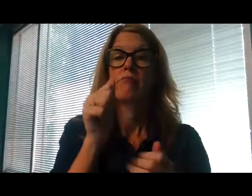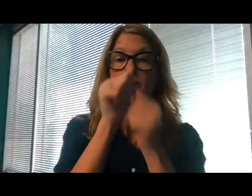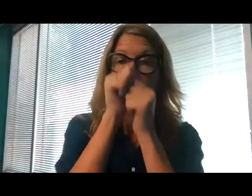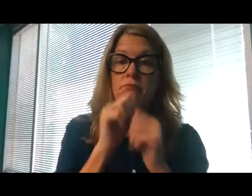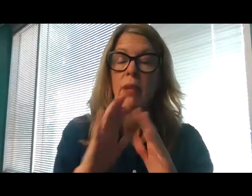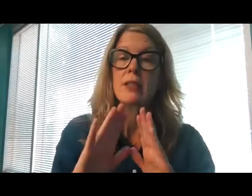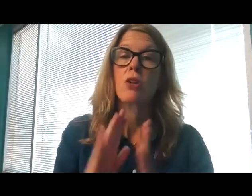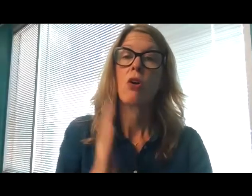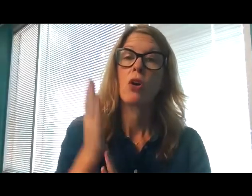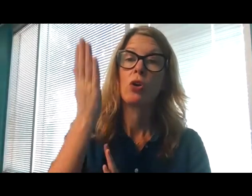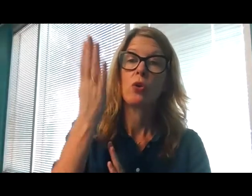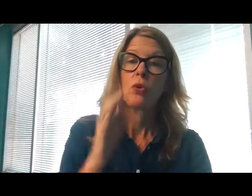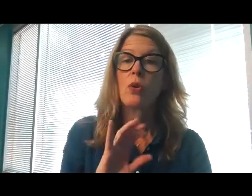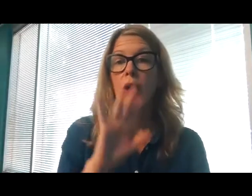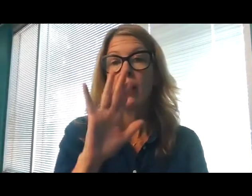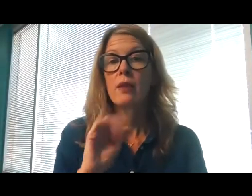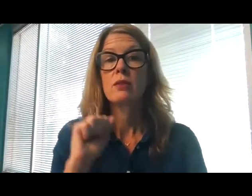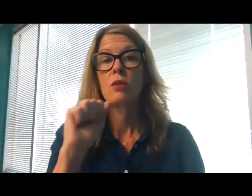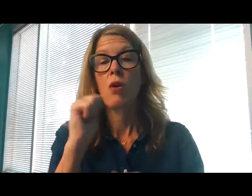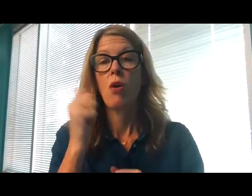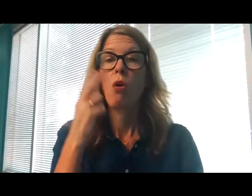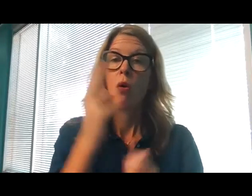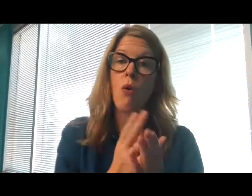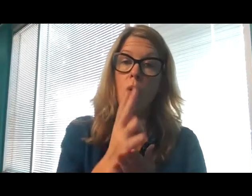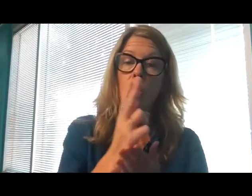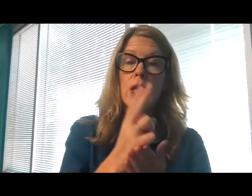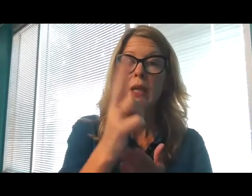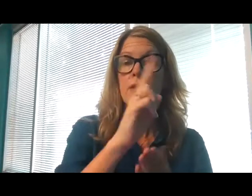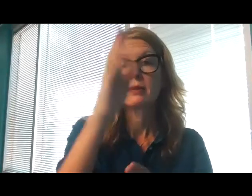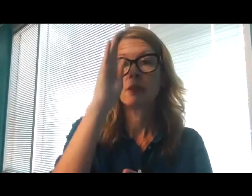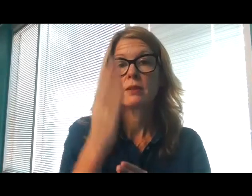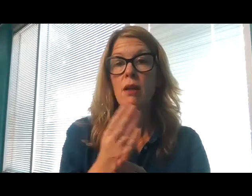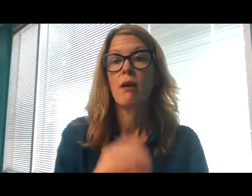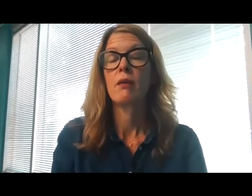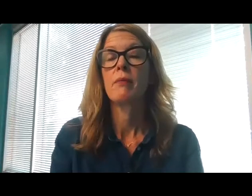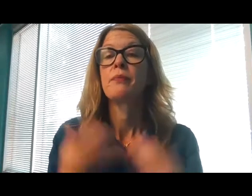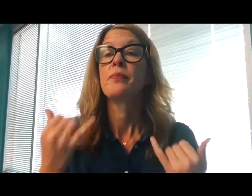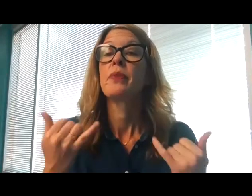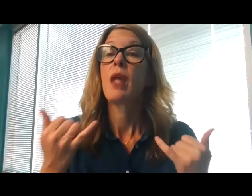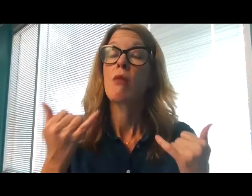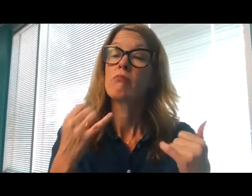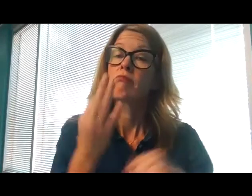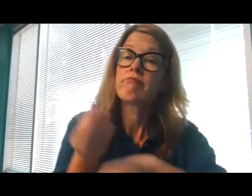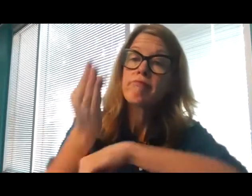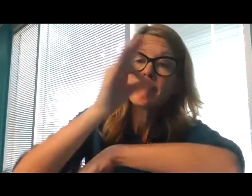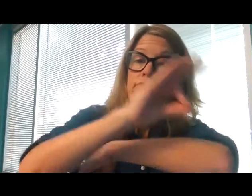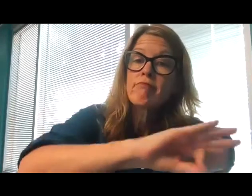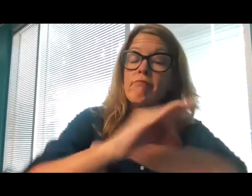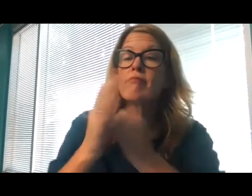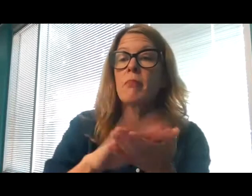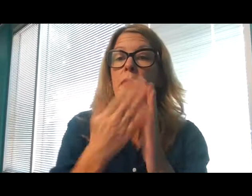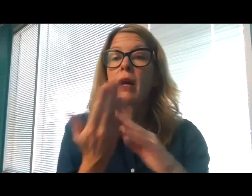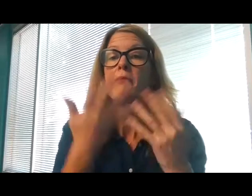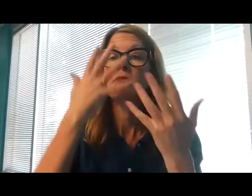blessed are you, his holy Son. No sunset comes, but